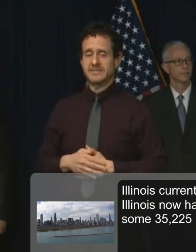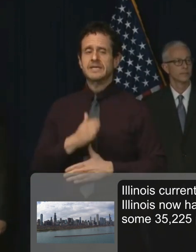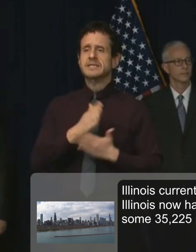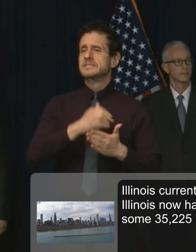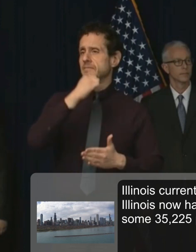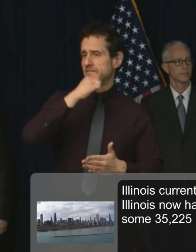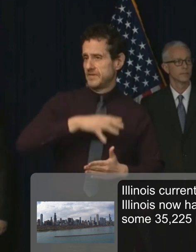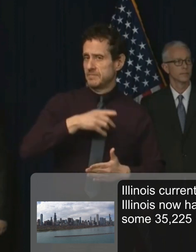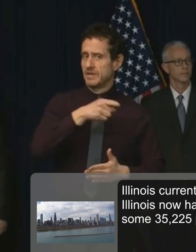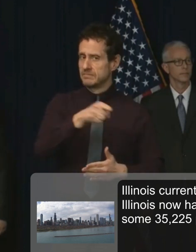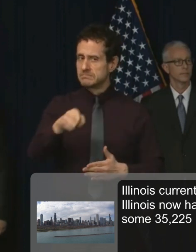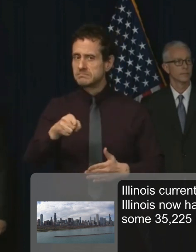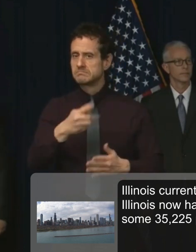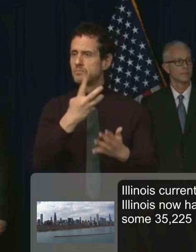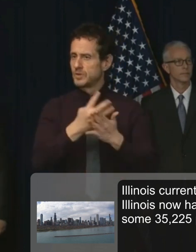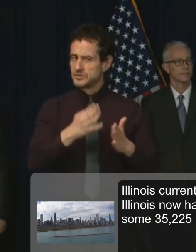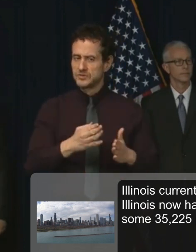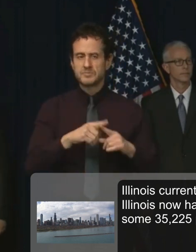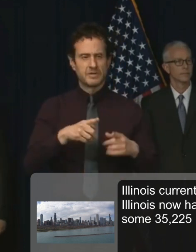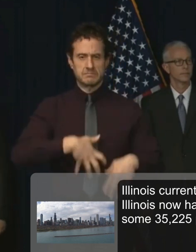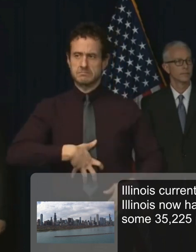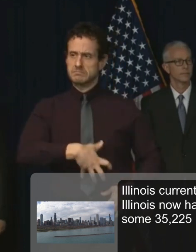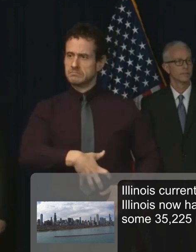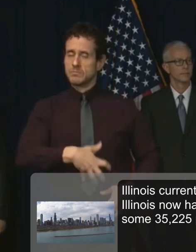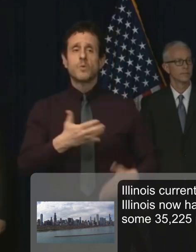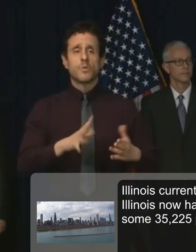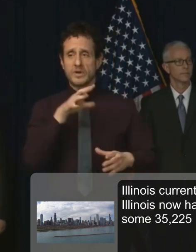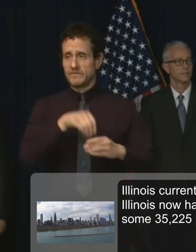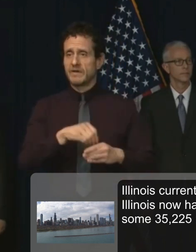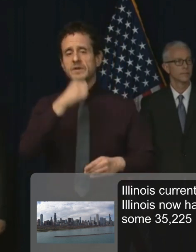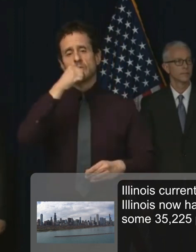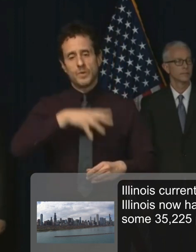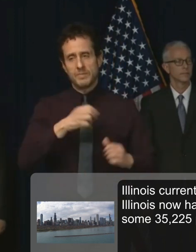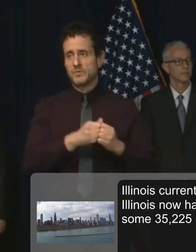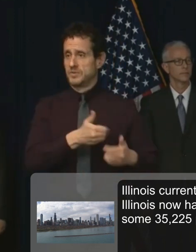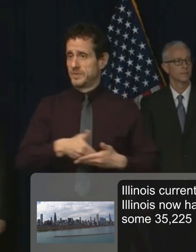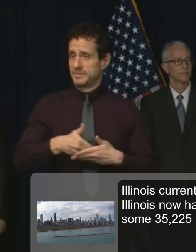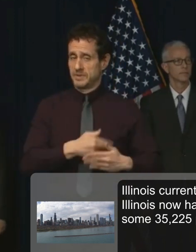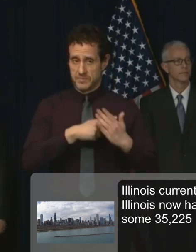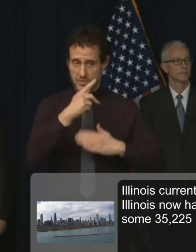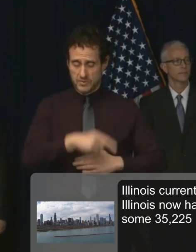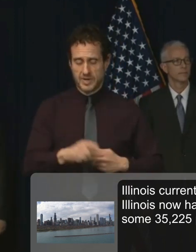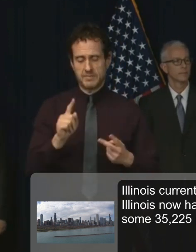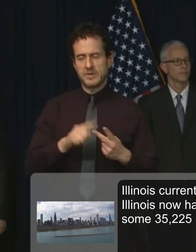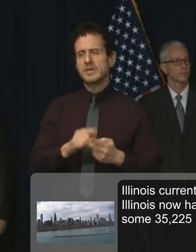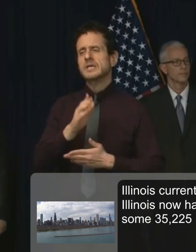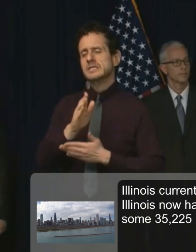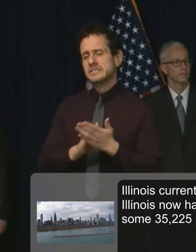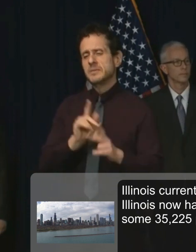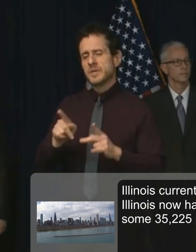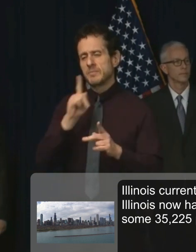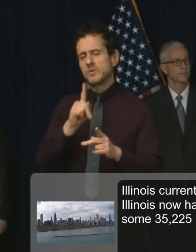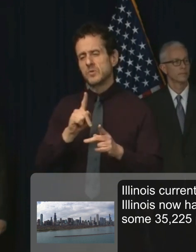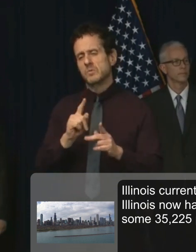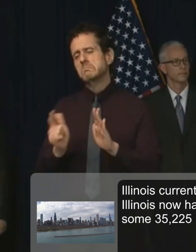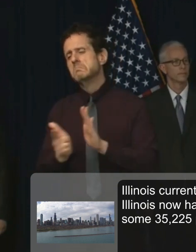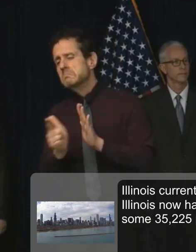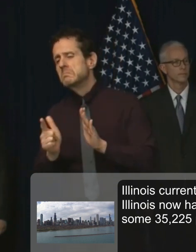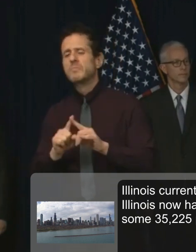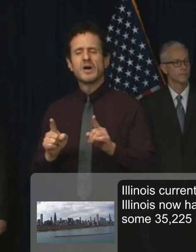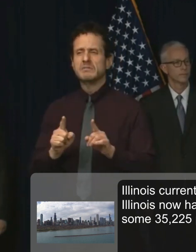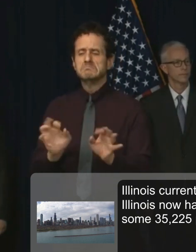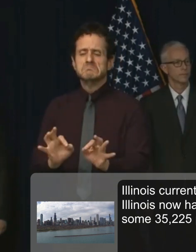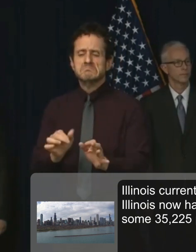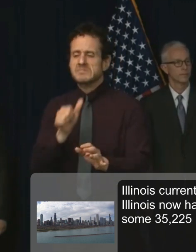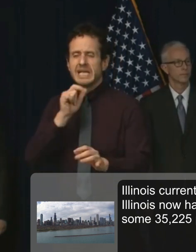inmates who are pregnant or were in our Women and Babies Program, as well as low-level offenders at the end of their sentences.